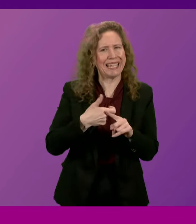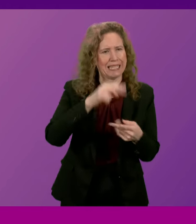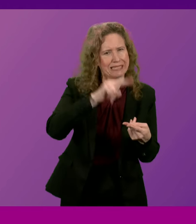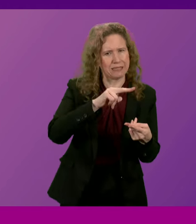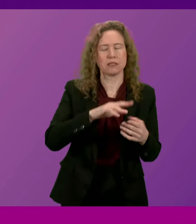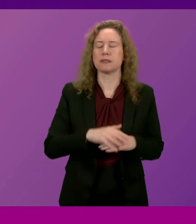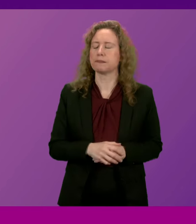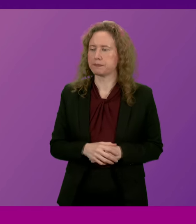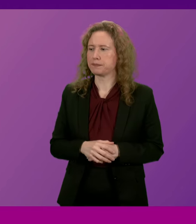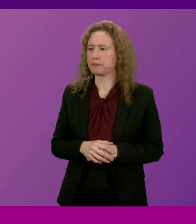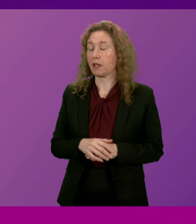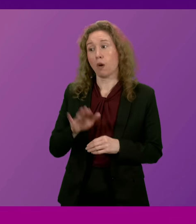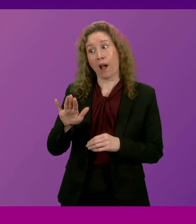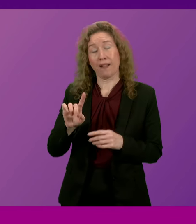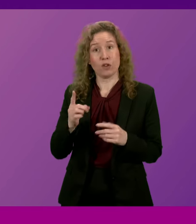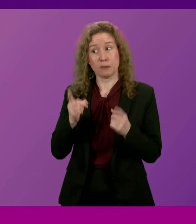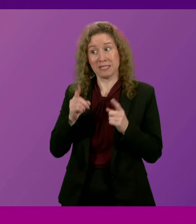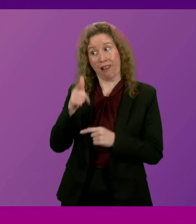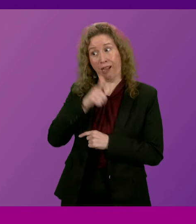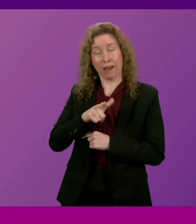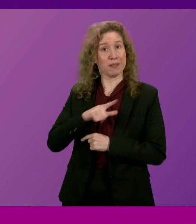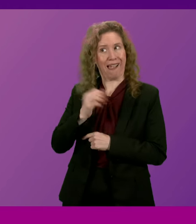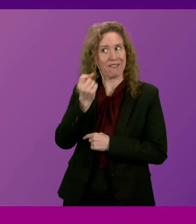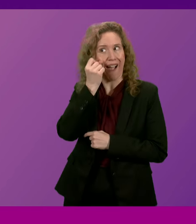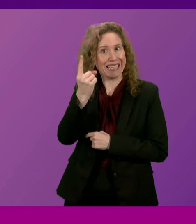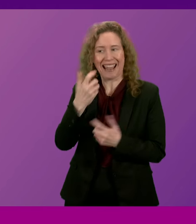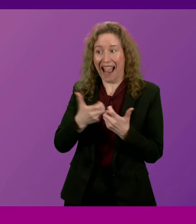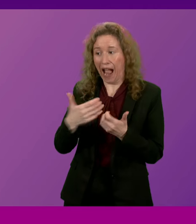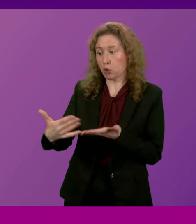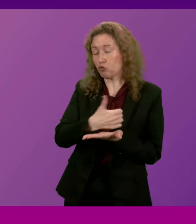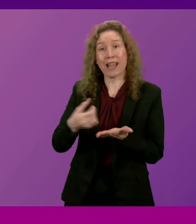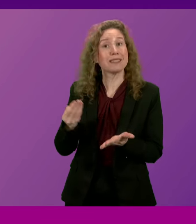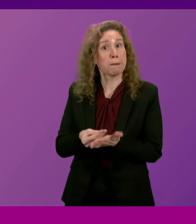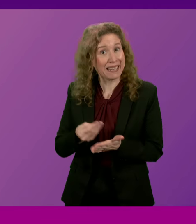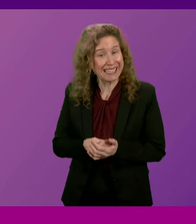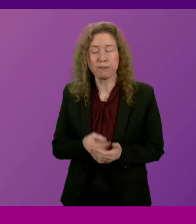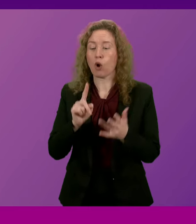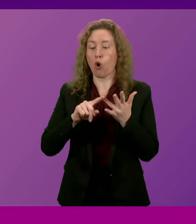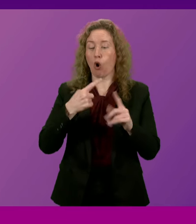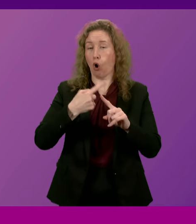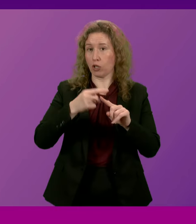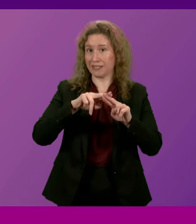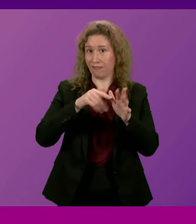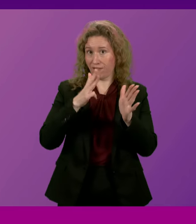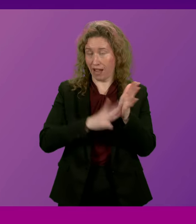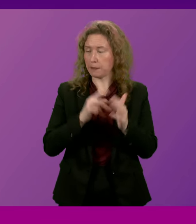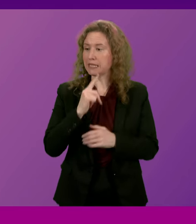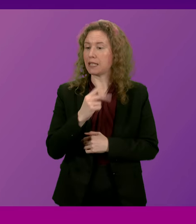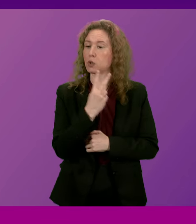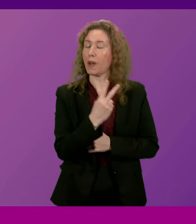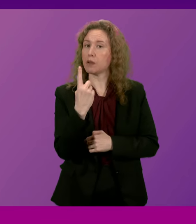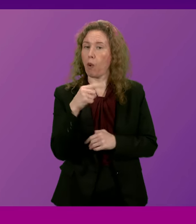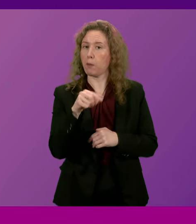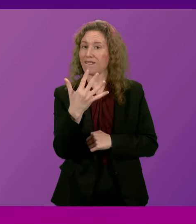The First Minister is in luck because I have a suggestion for how he could raise that money. Oxfam has reported that £21.5